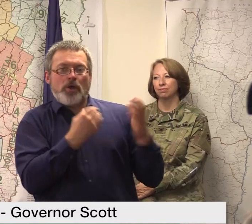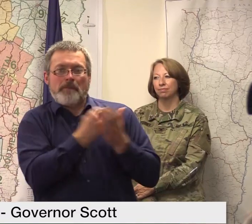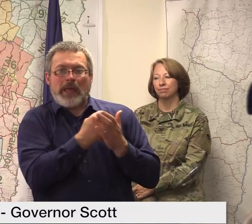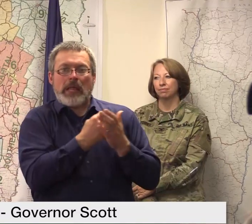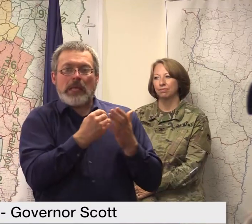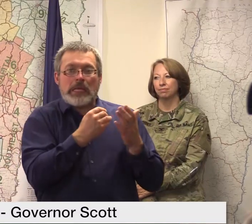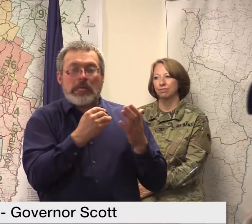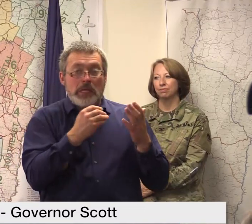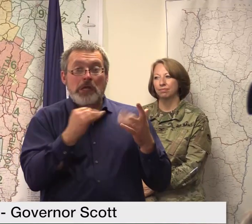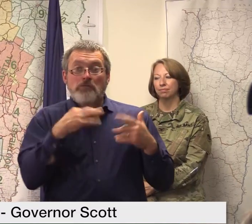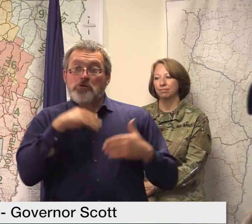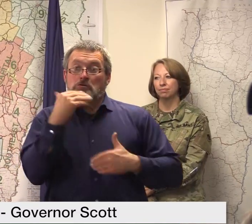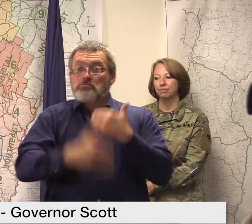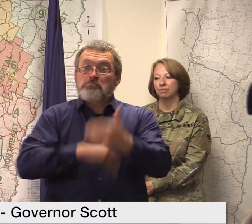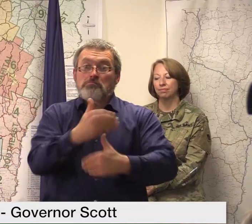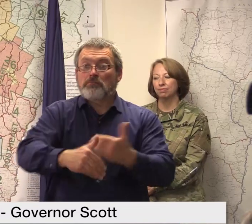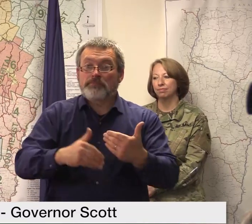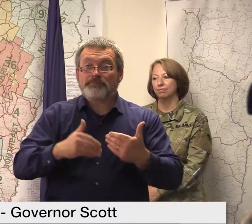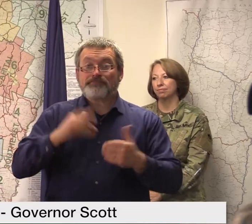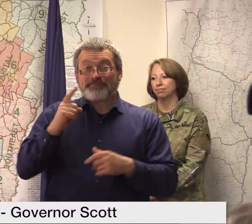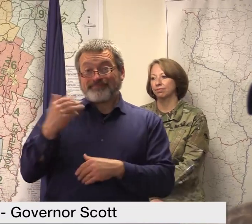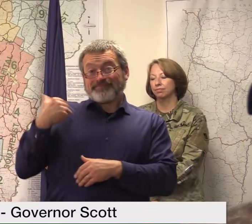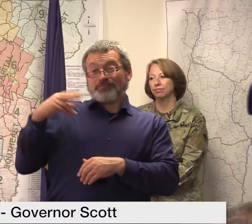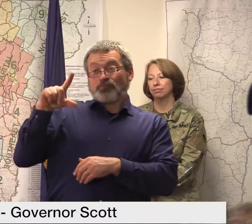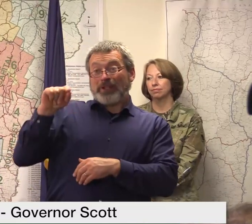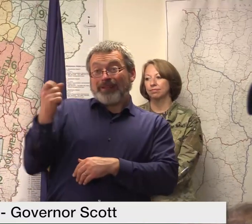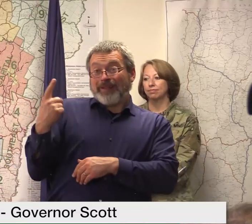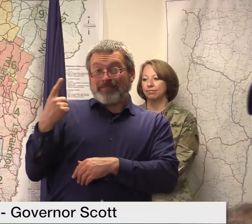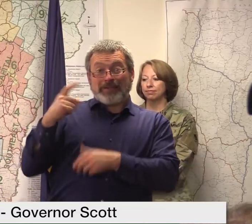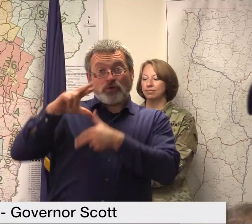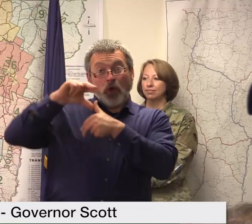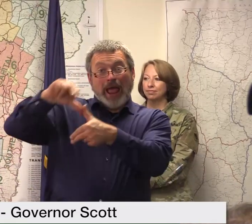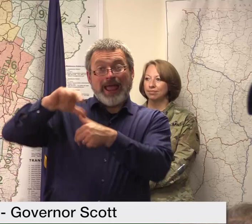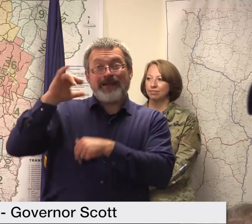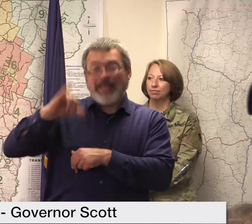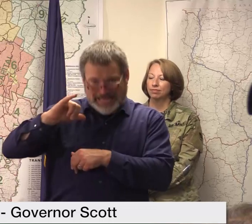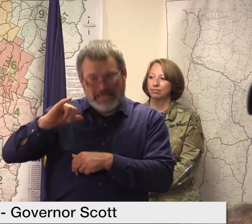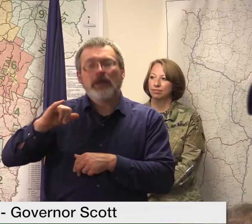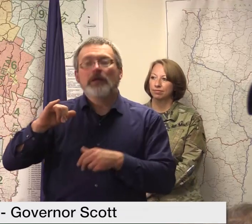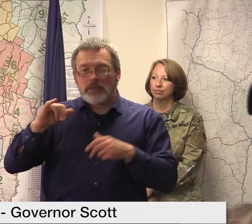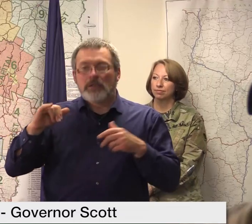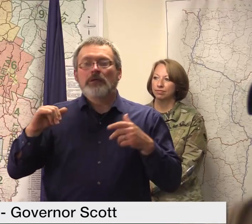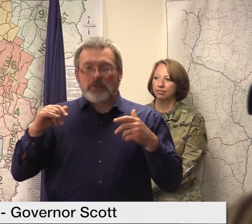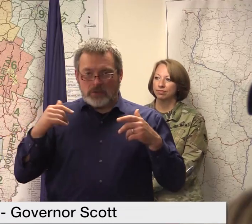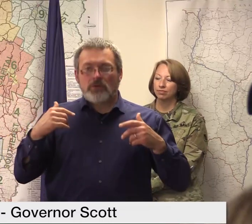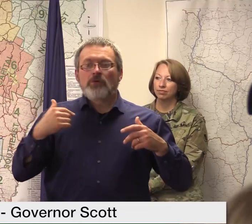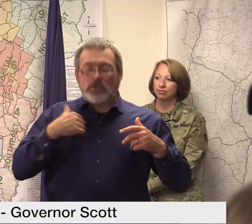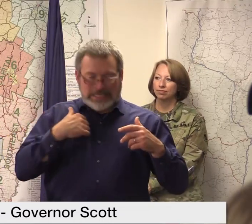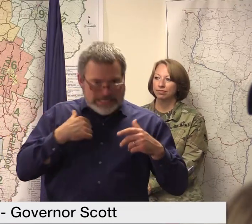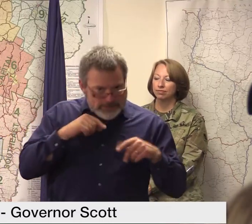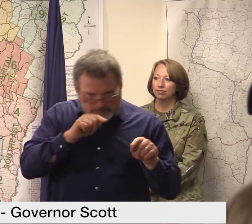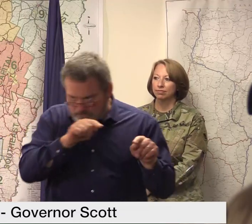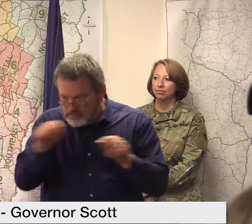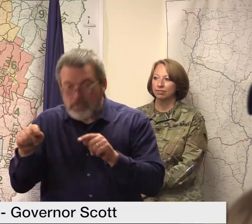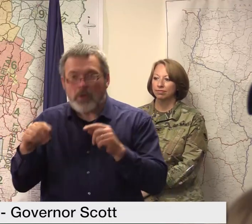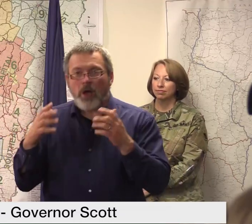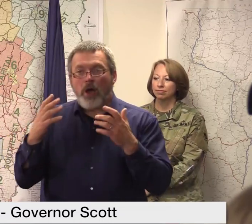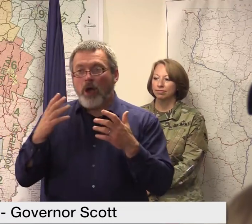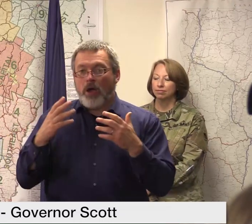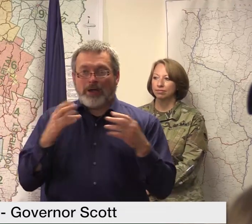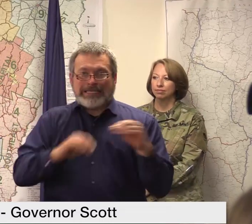did that at Tropical Storm Irene especially with a lot of local bridges but even on the Federal Highway side